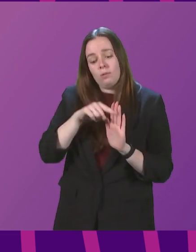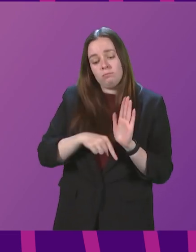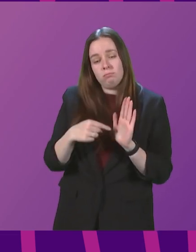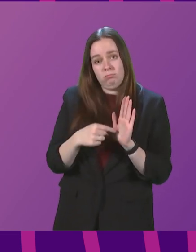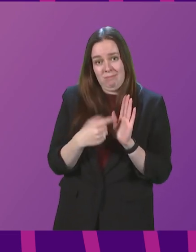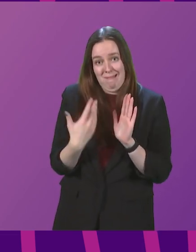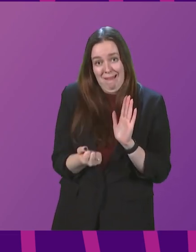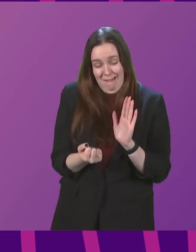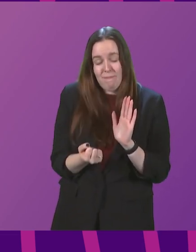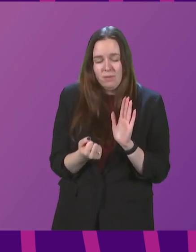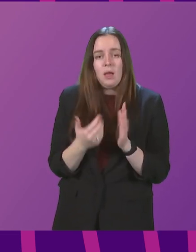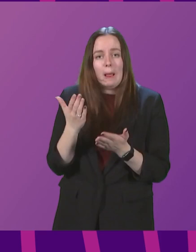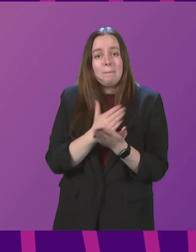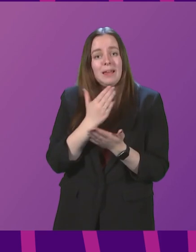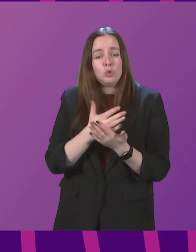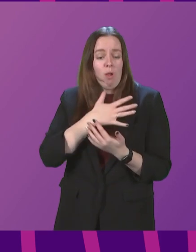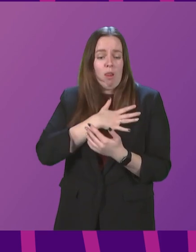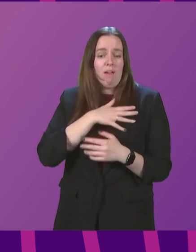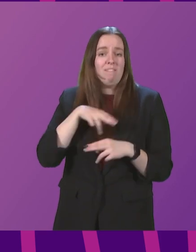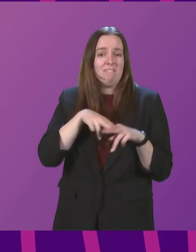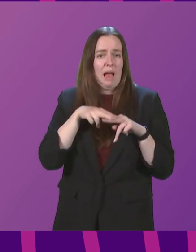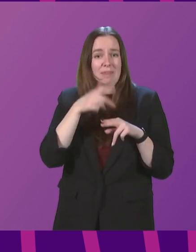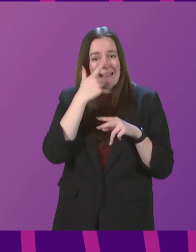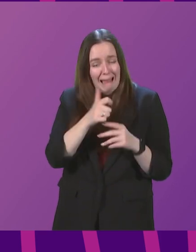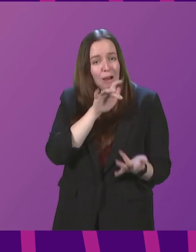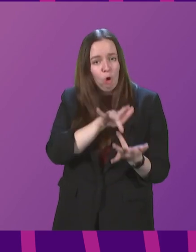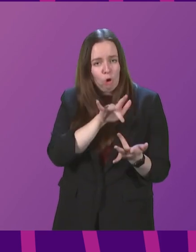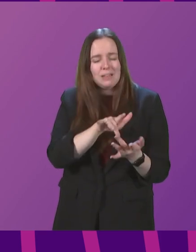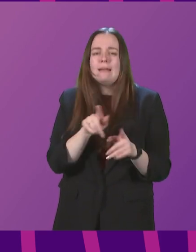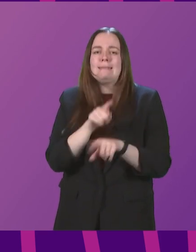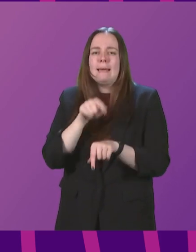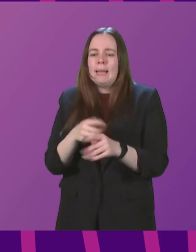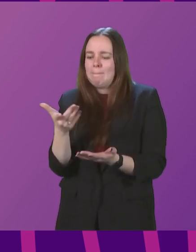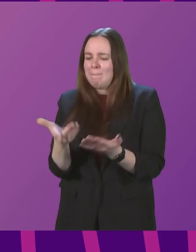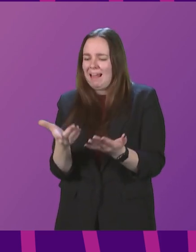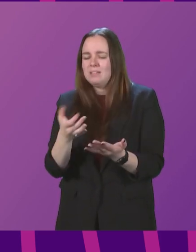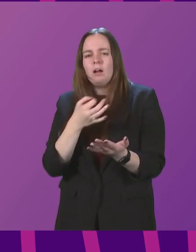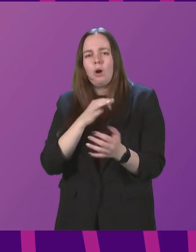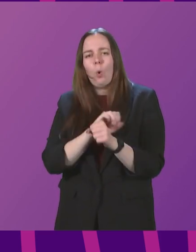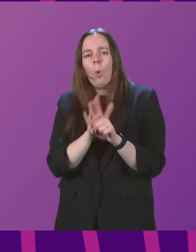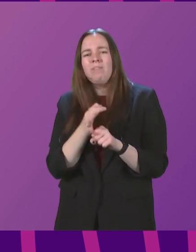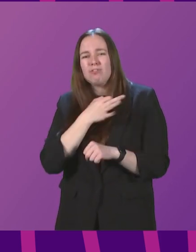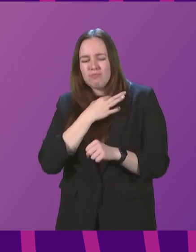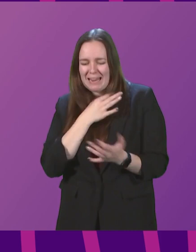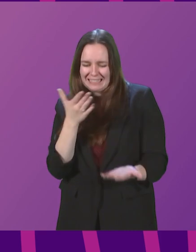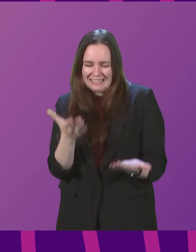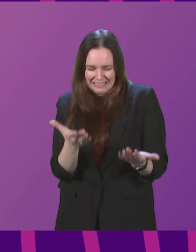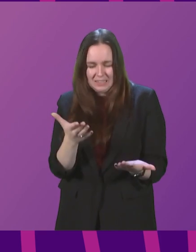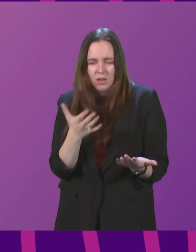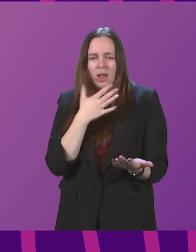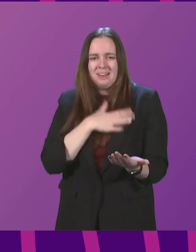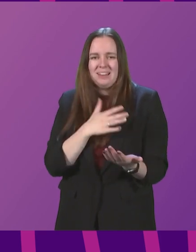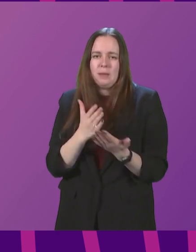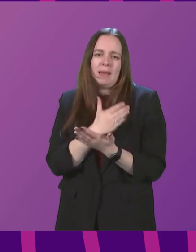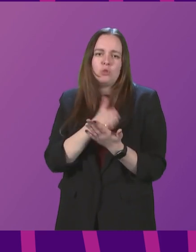in place do ensure that loved ones can have contact with residents, while balancing the COVID risk and the need to keep people safe in line